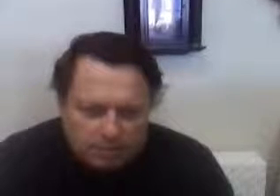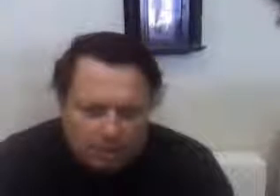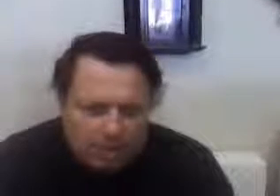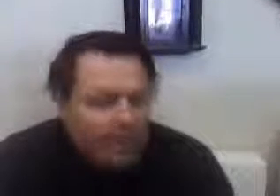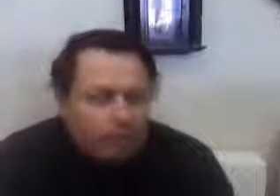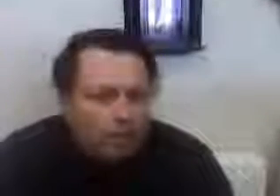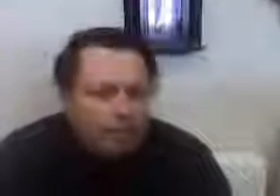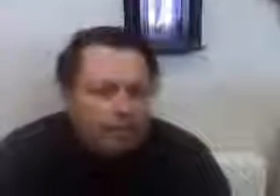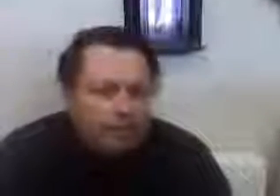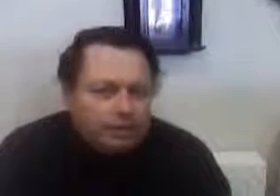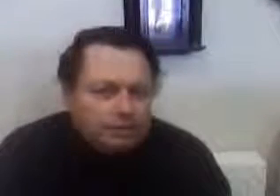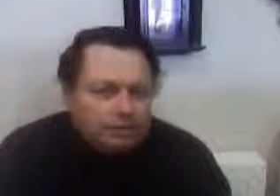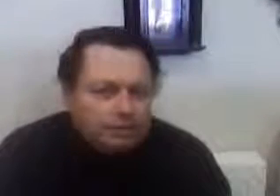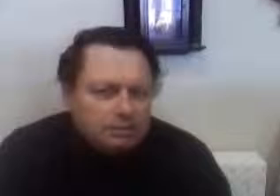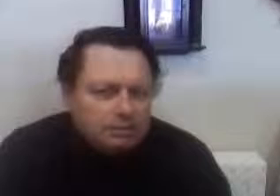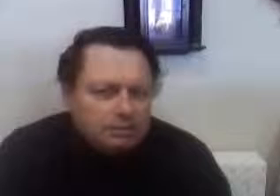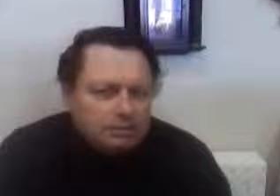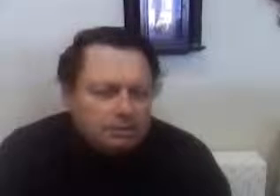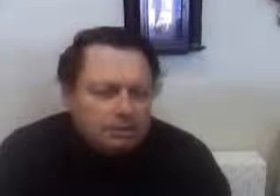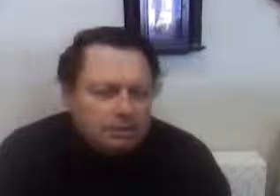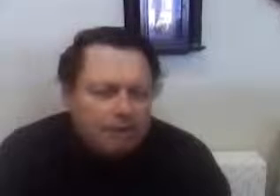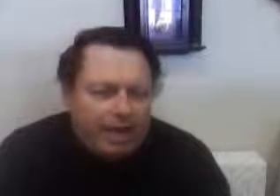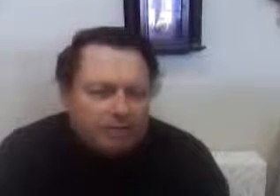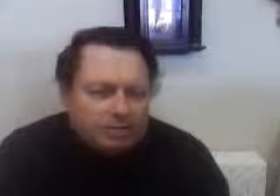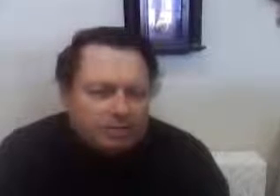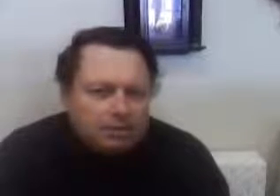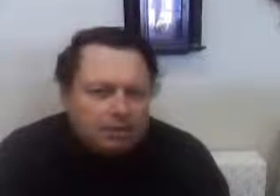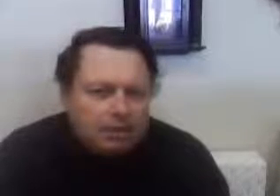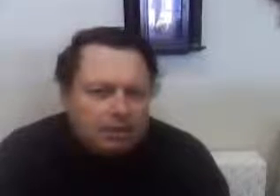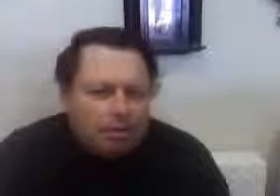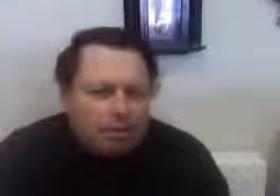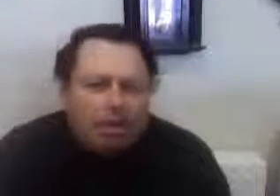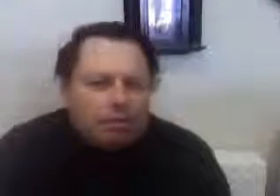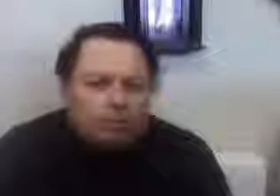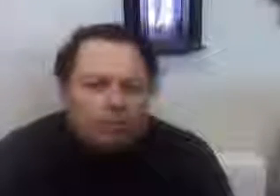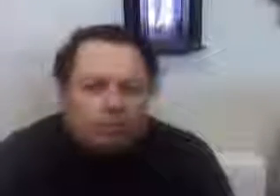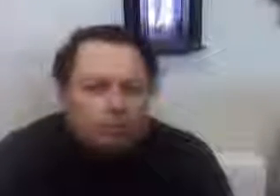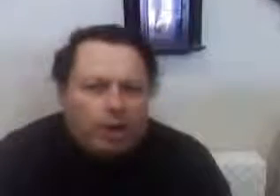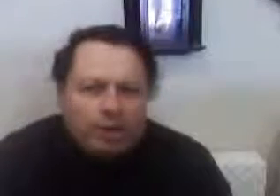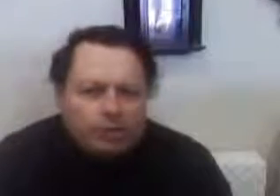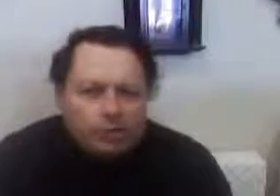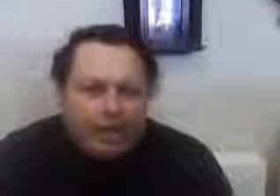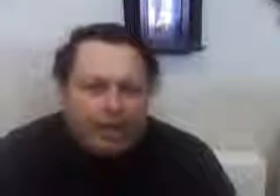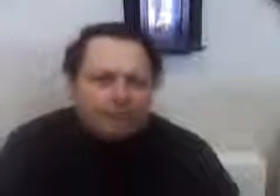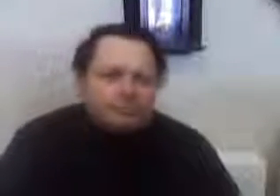I have one thing that all the political parties do not have.